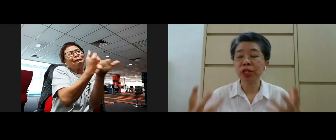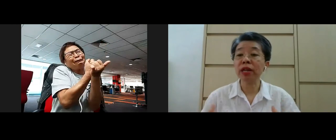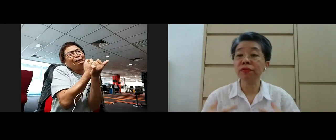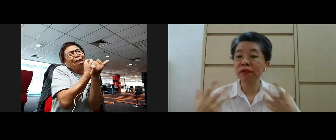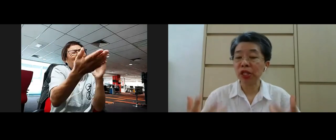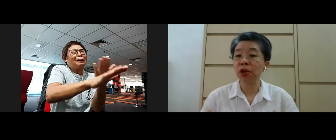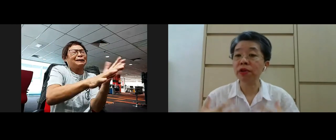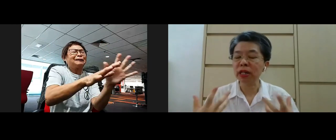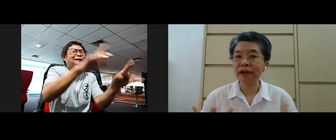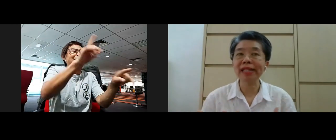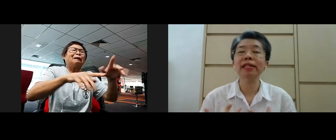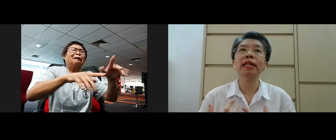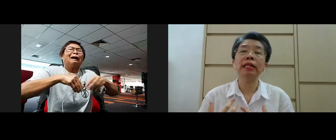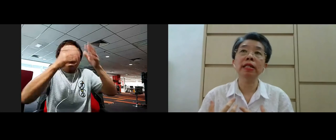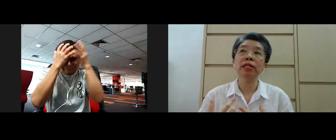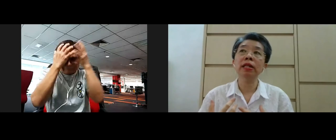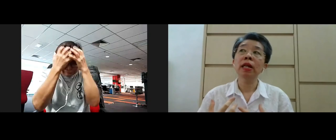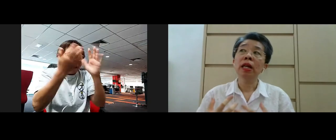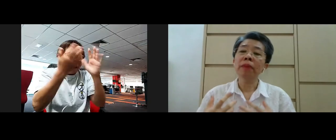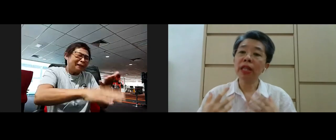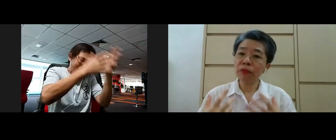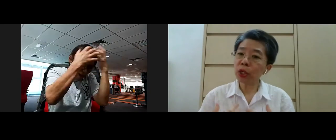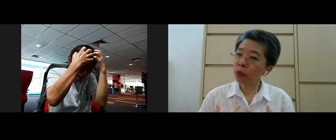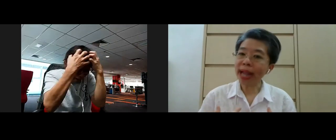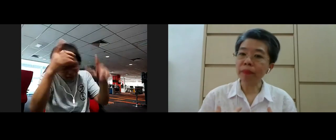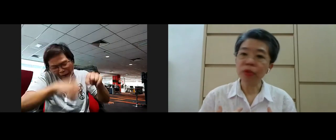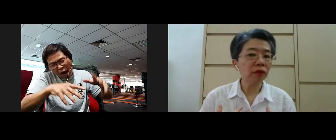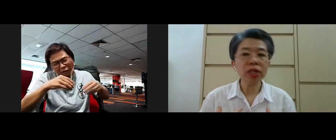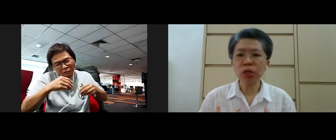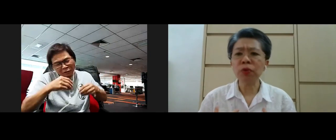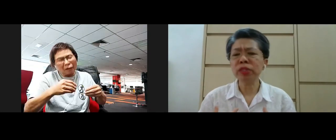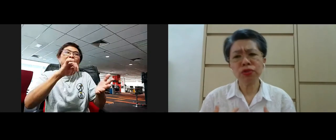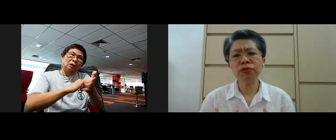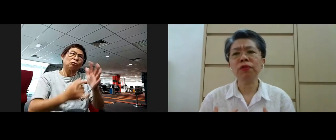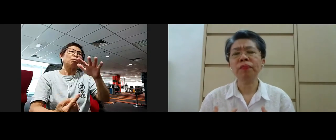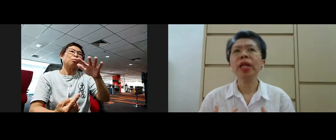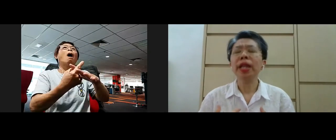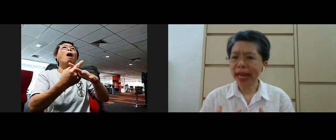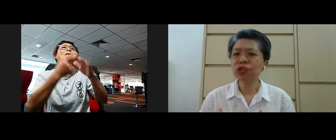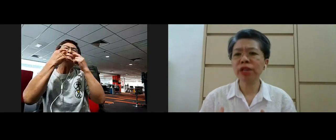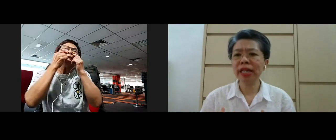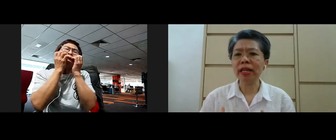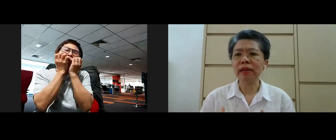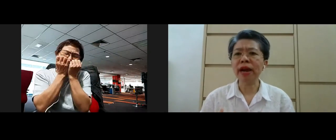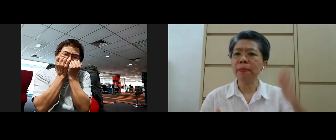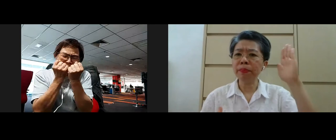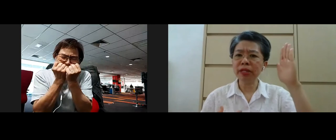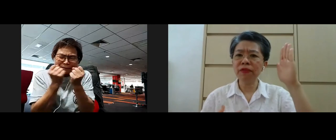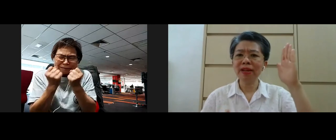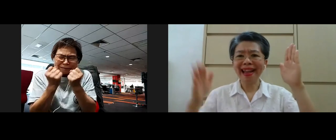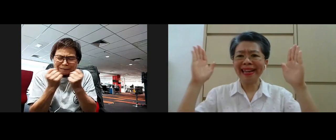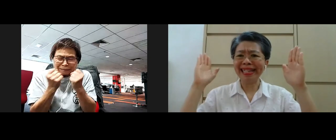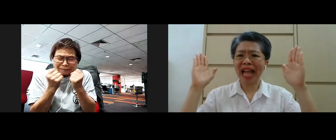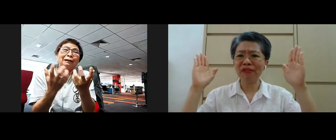therefore that's why grief and sorrow arises in us but if we go back to the first noble truth naturally right